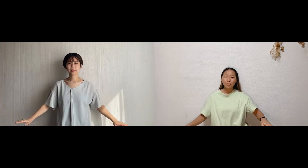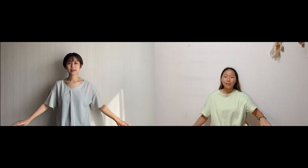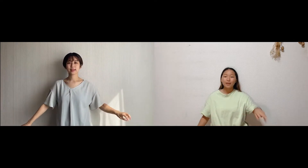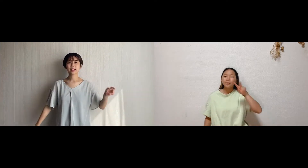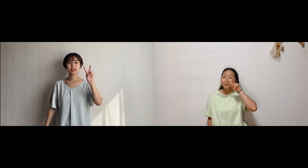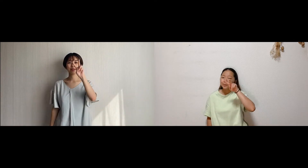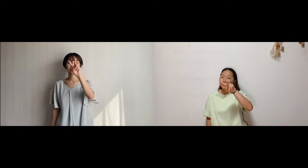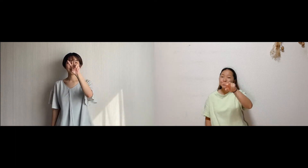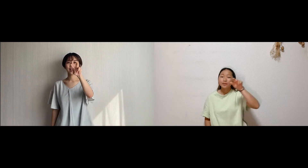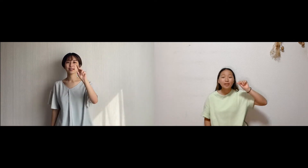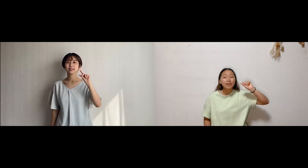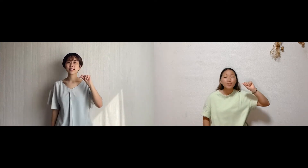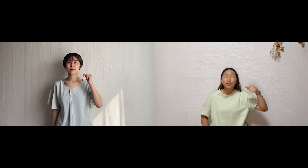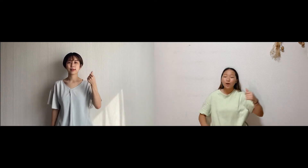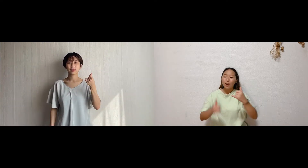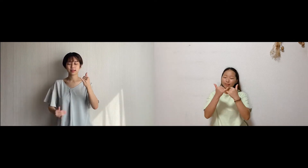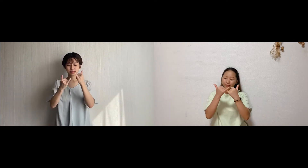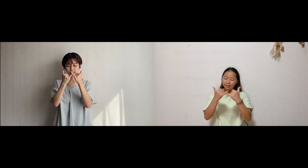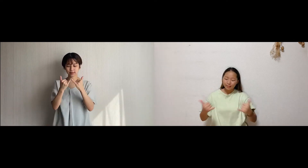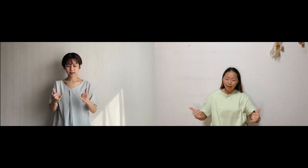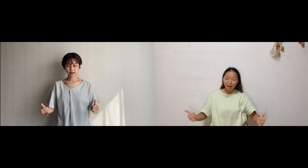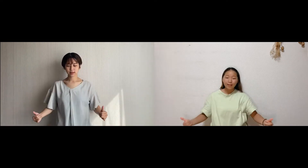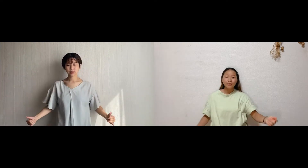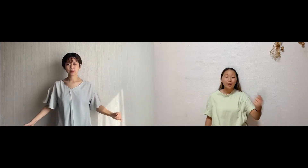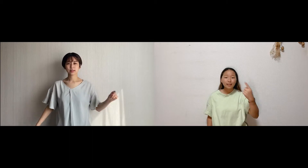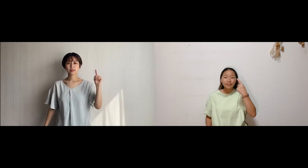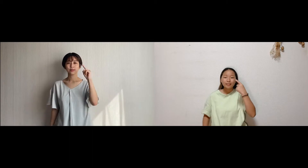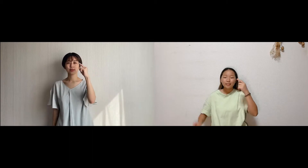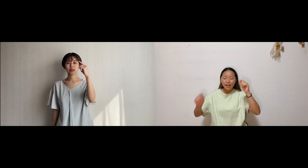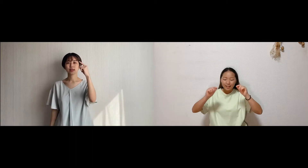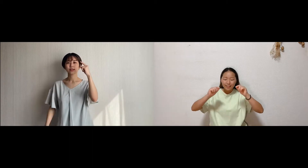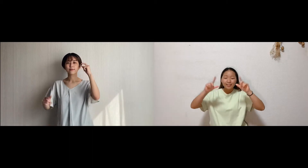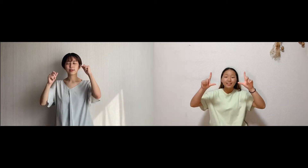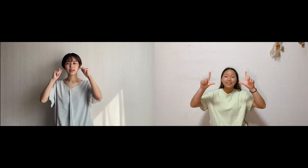Give sight to the blind, pull the lame up to their feet